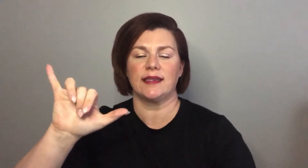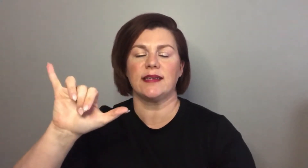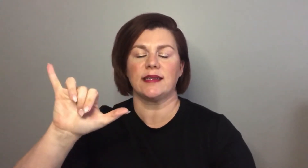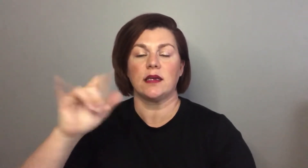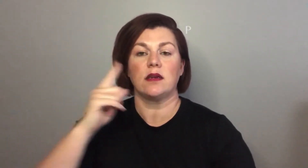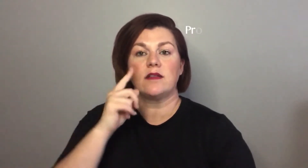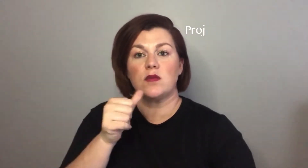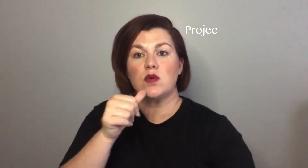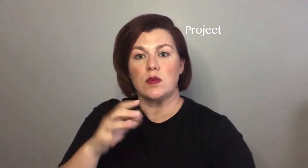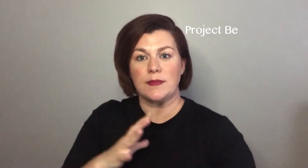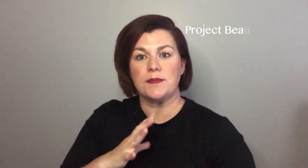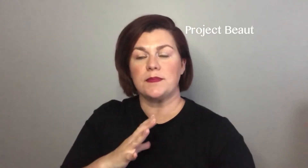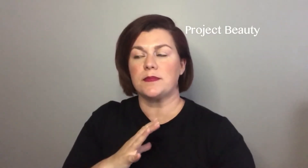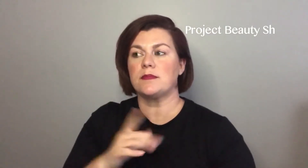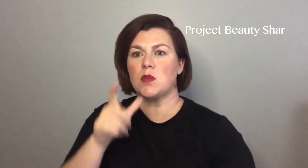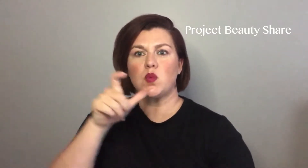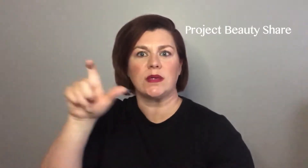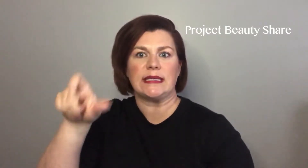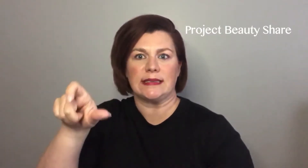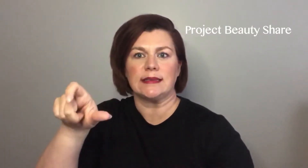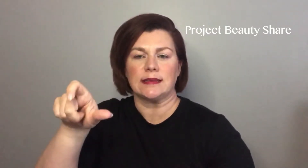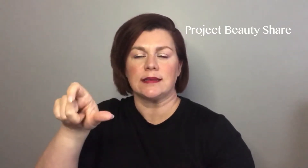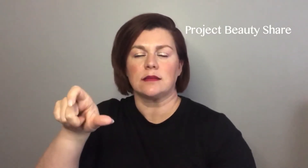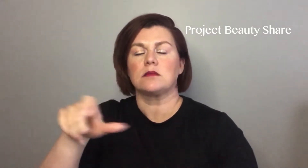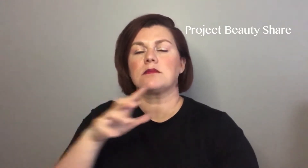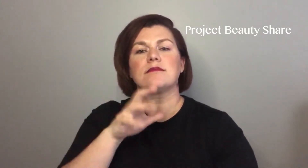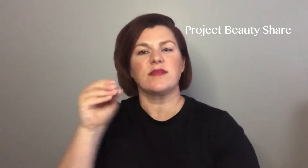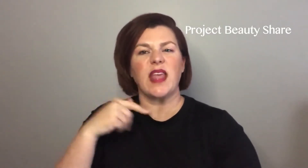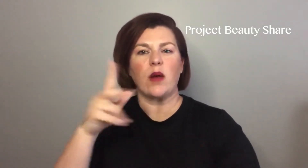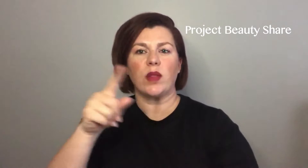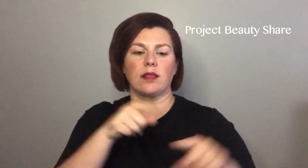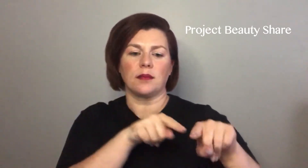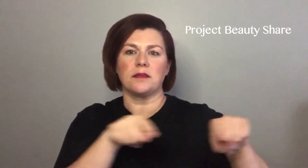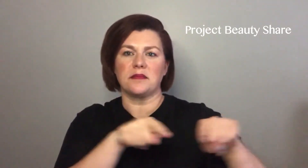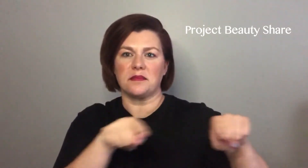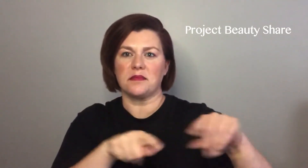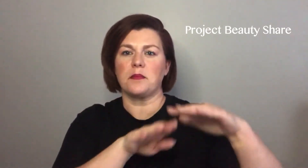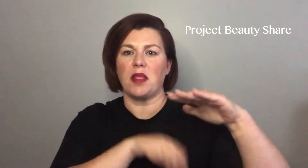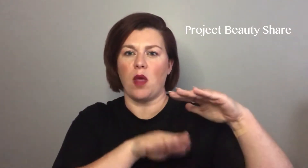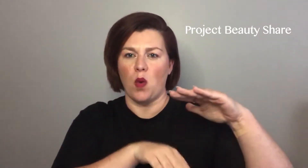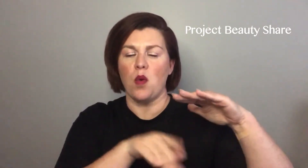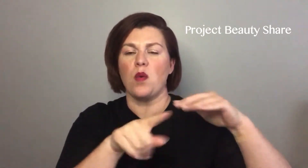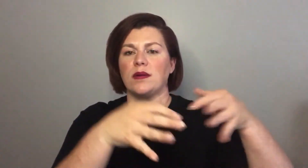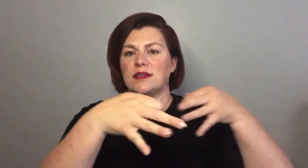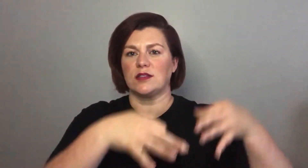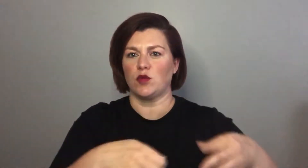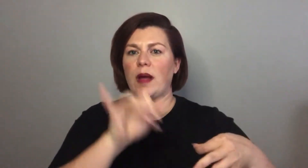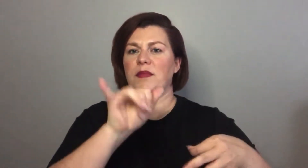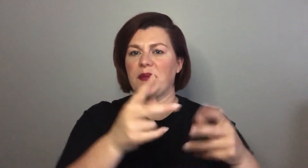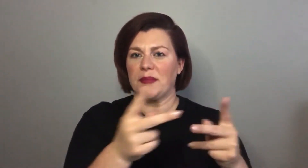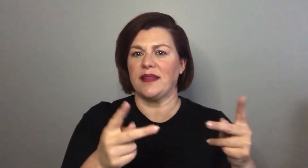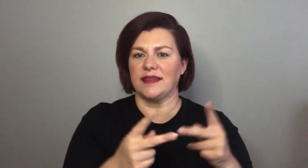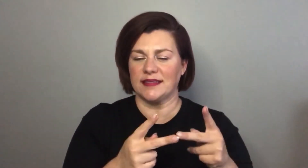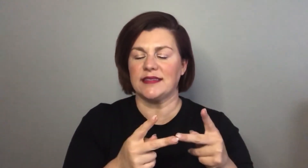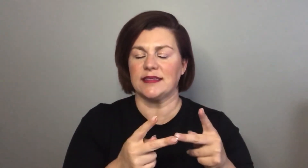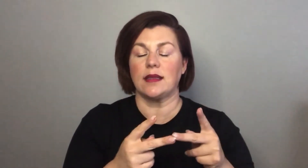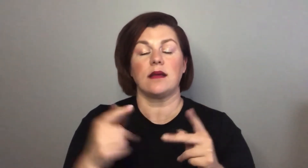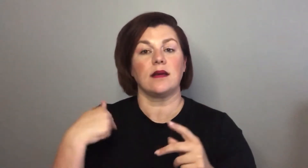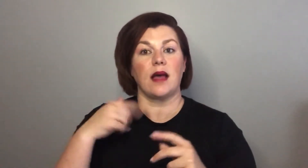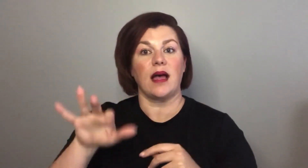charity uh project beauty share and it donates to women who are in need and I'll include more information about that in the